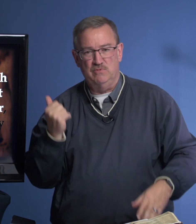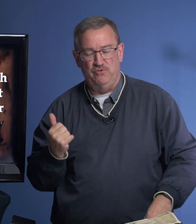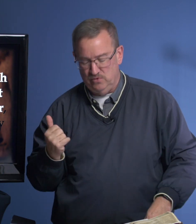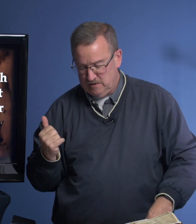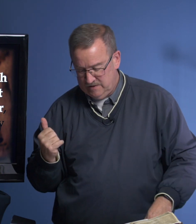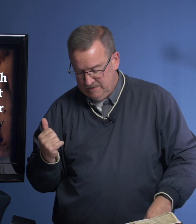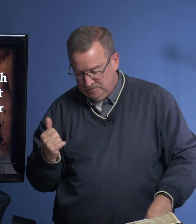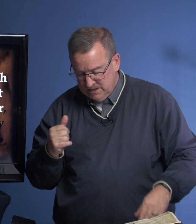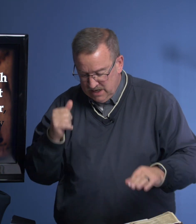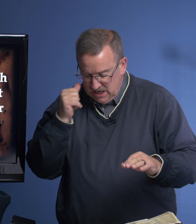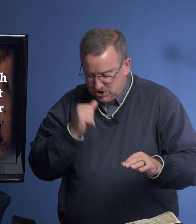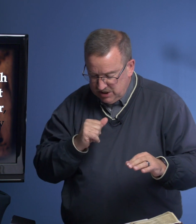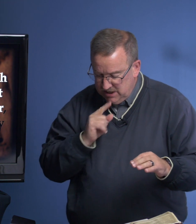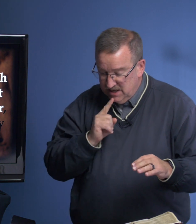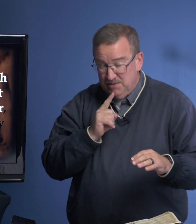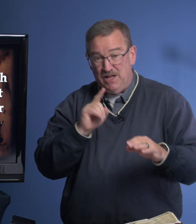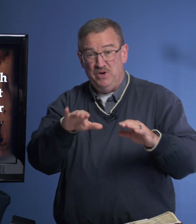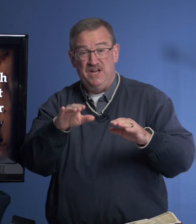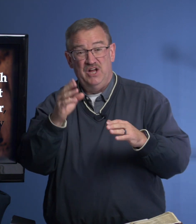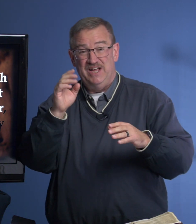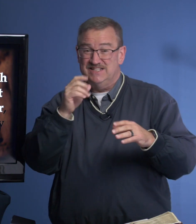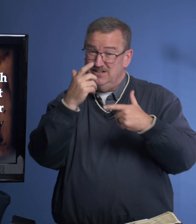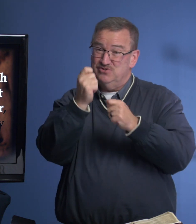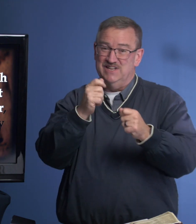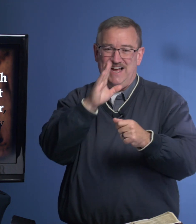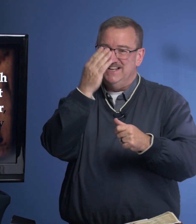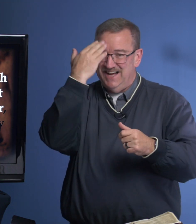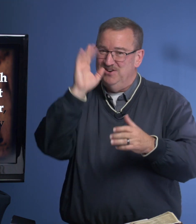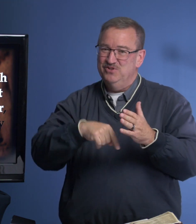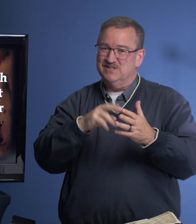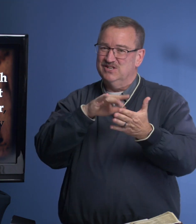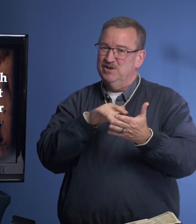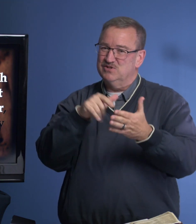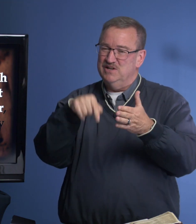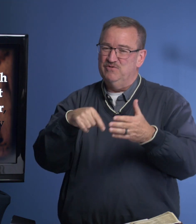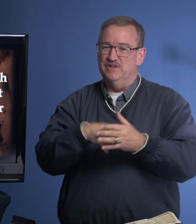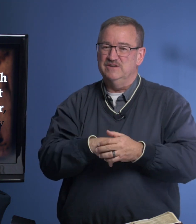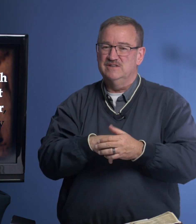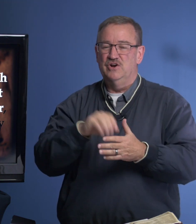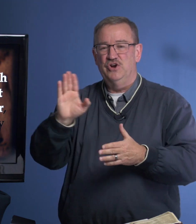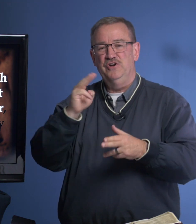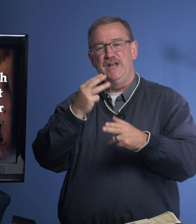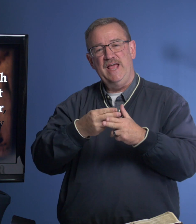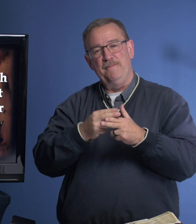before. She, by the way, it's interesting. I did not know this until I was studying for this. Her name